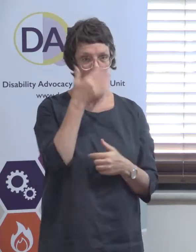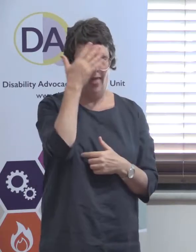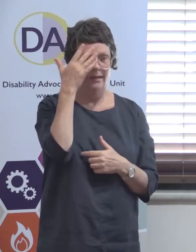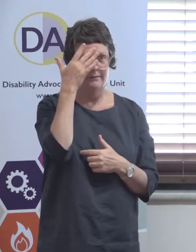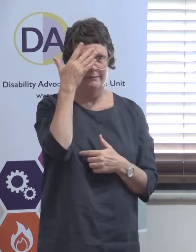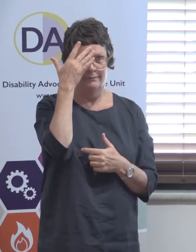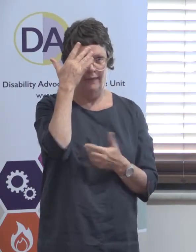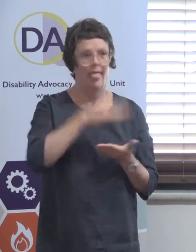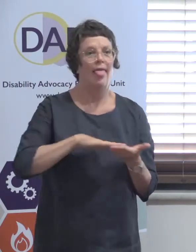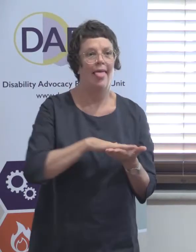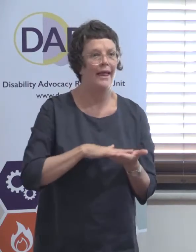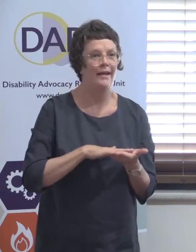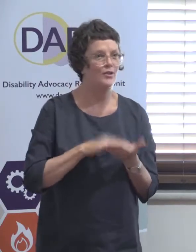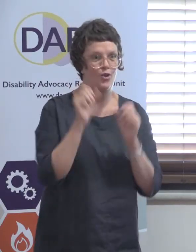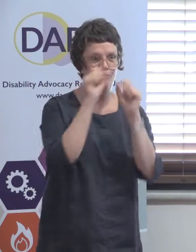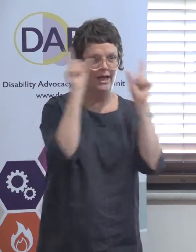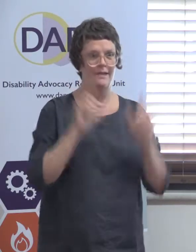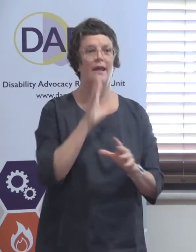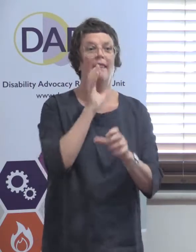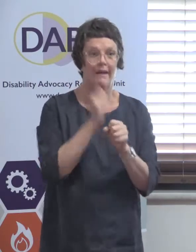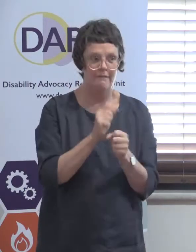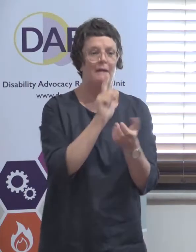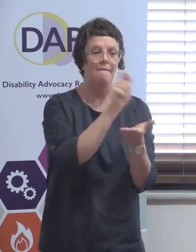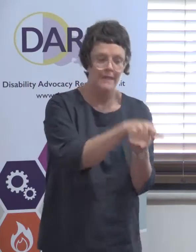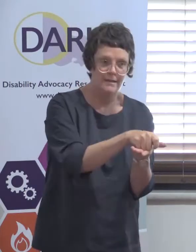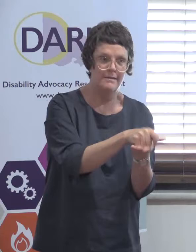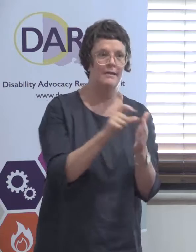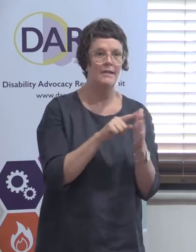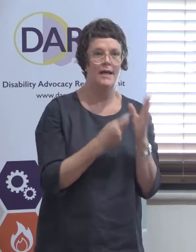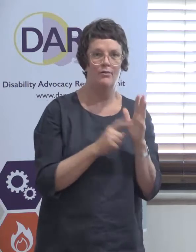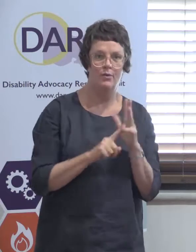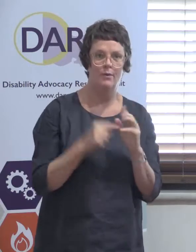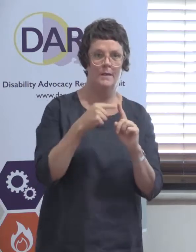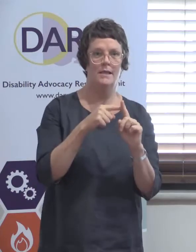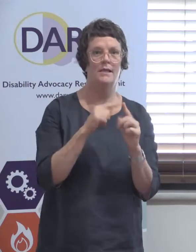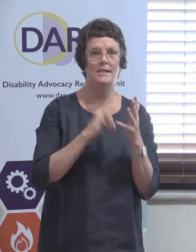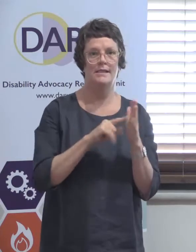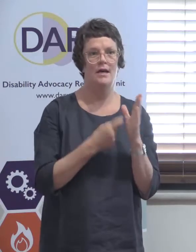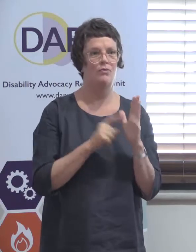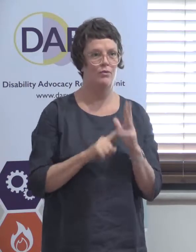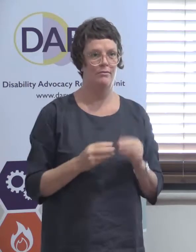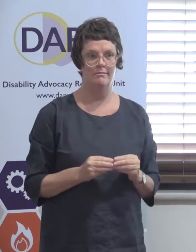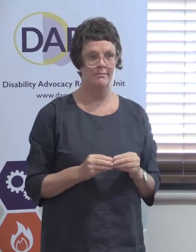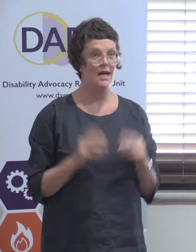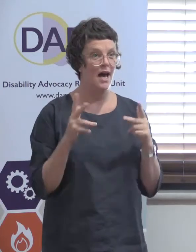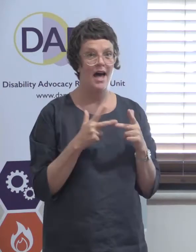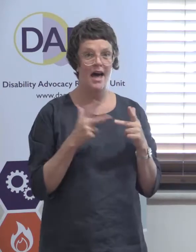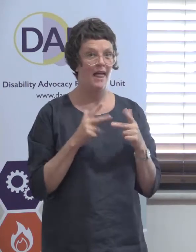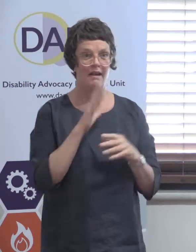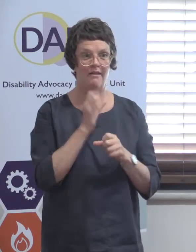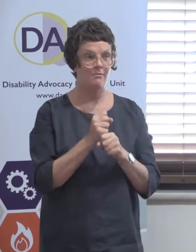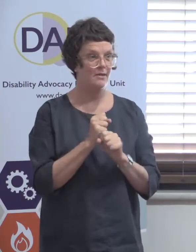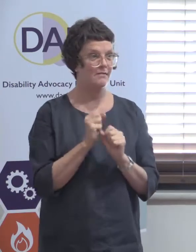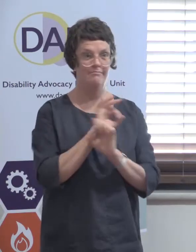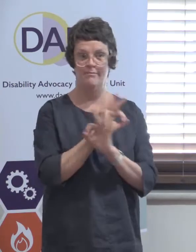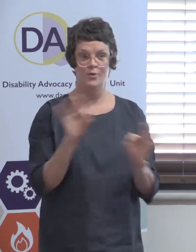does fund Daru and Saru. It just doesn't happen. There isn't, there's nothing else like this anywhere else for the opportunity for the advocacy